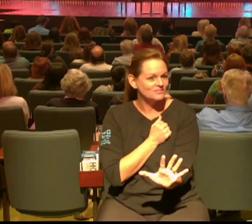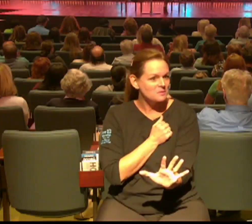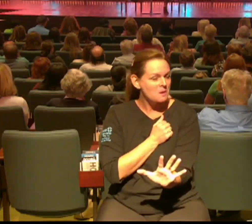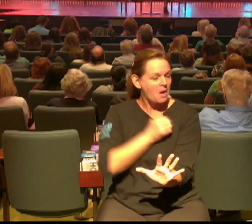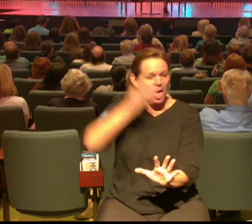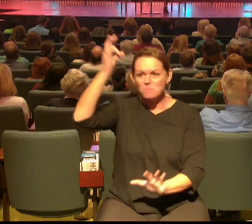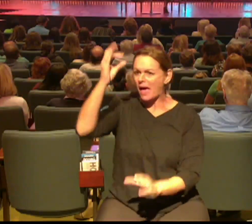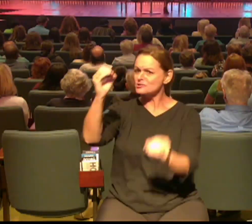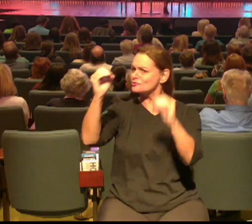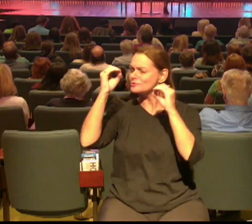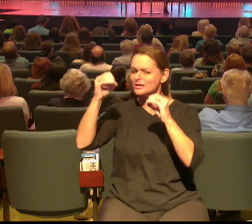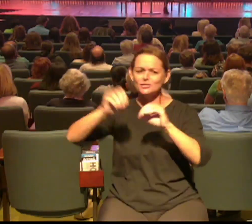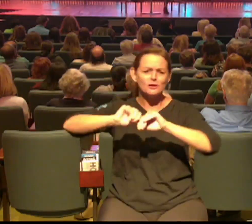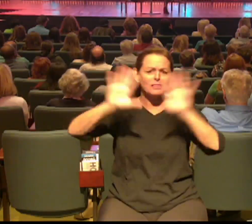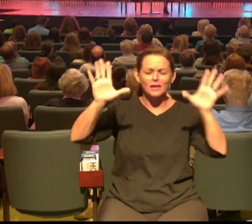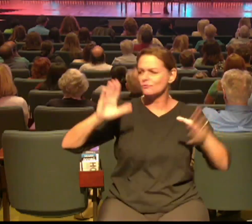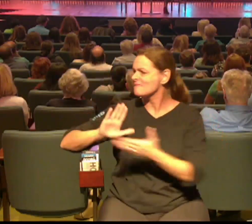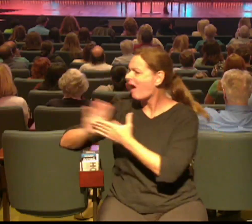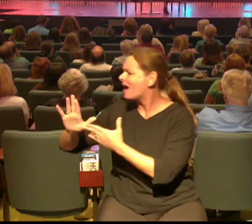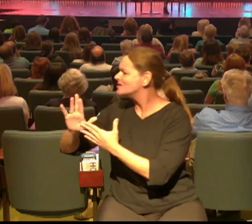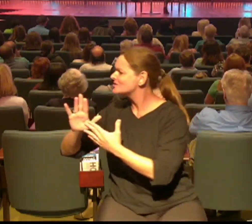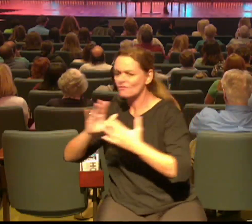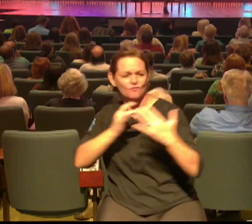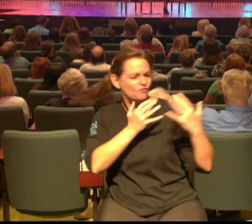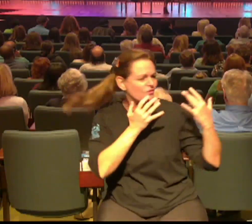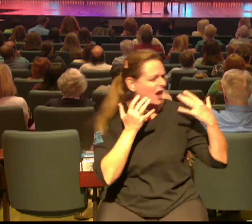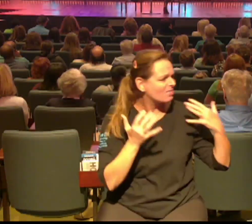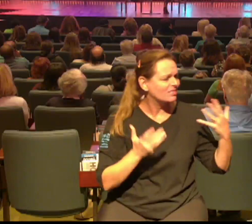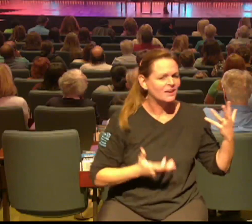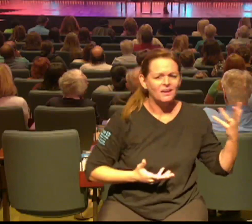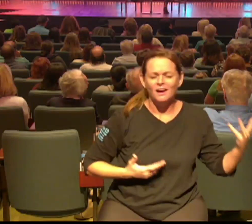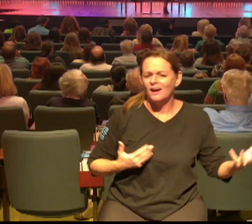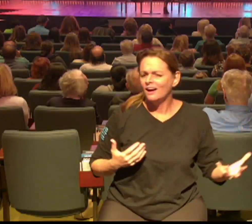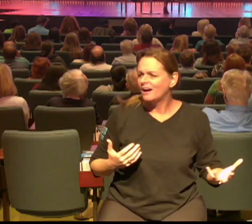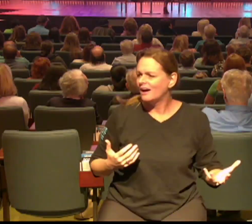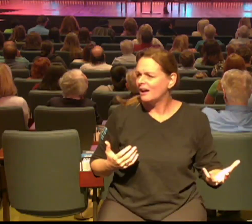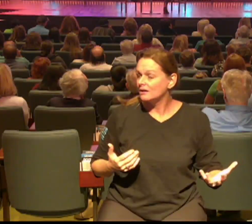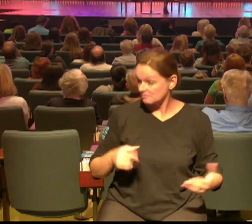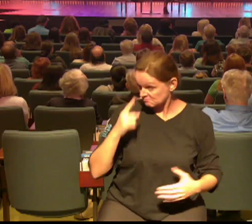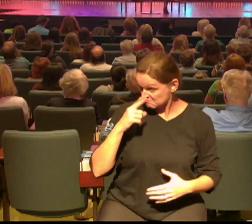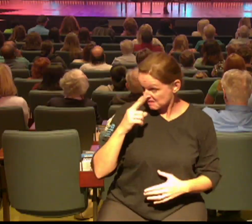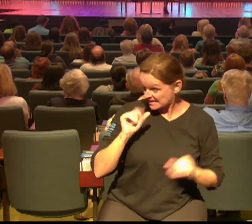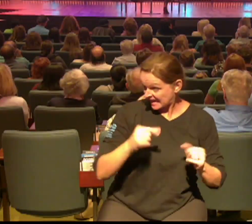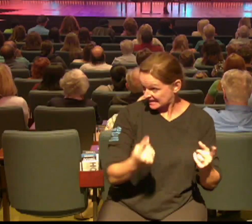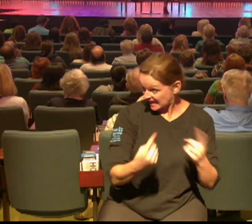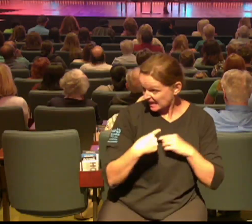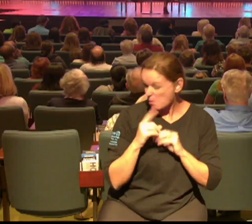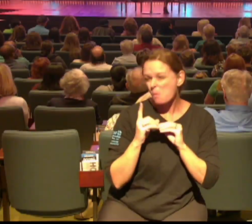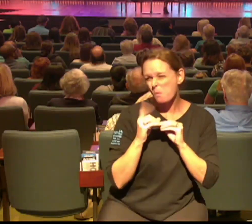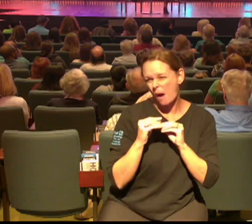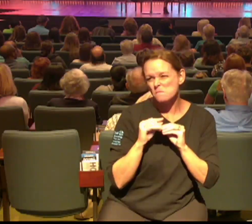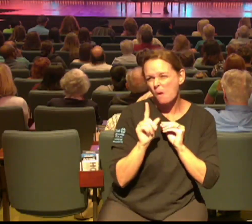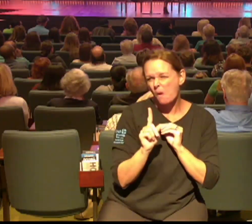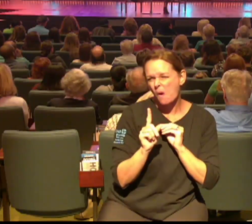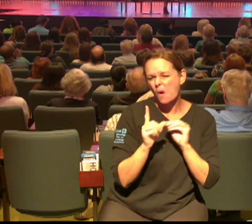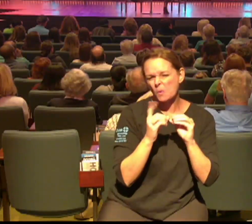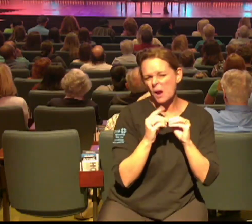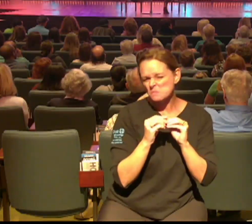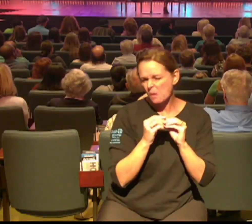everybody was so welcoming and loving and then she asked me if it was okay to come one other time which she did and then that second